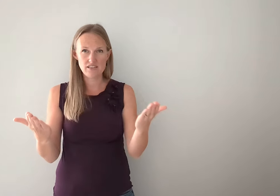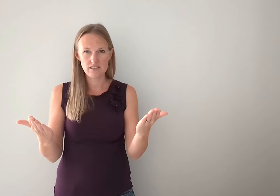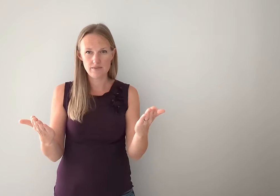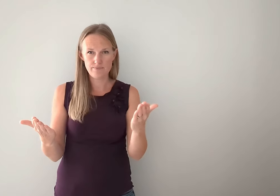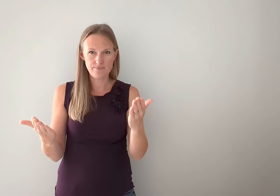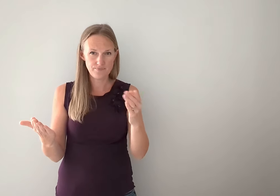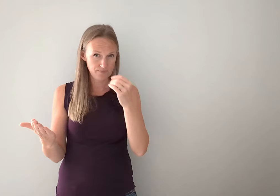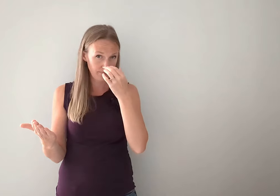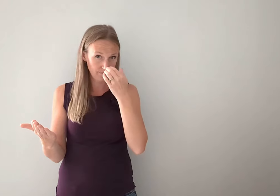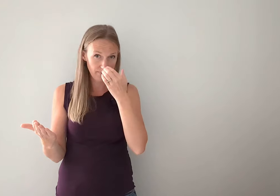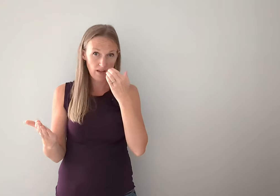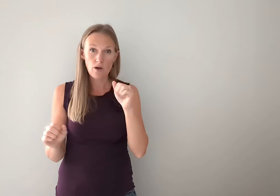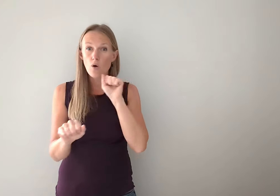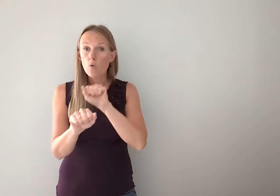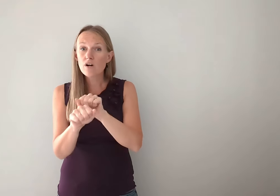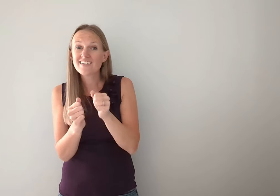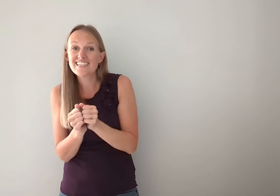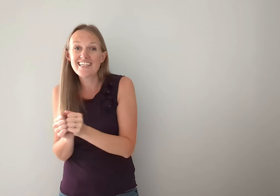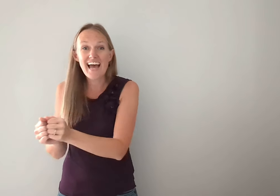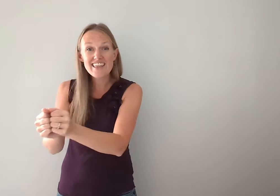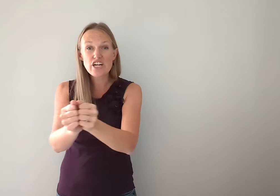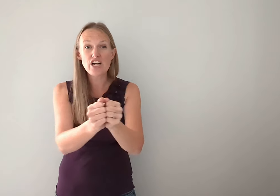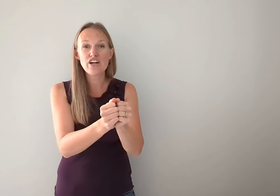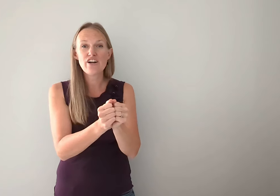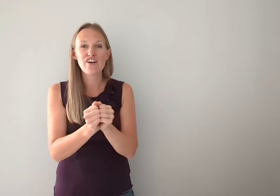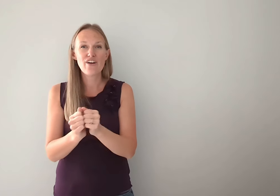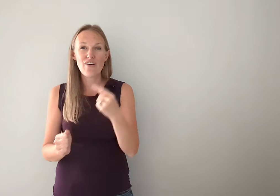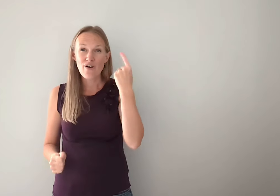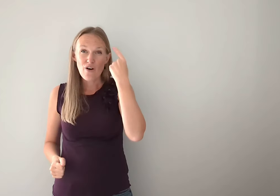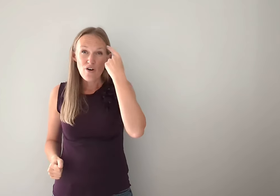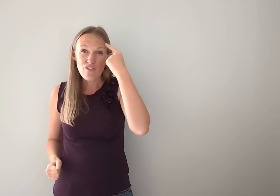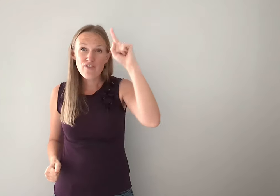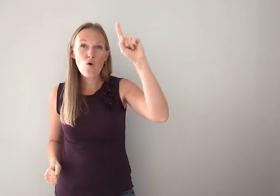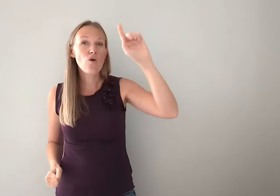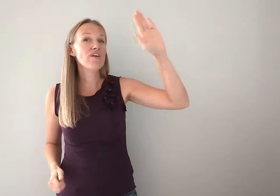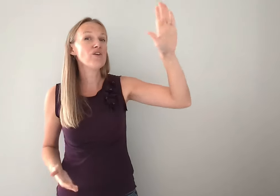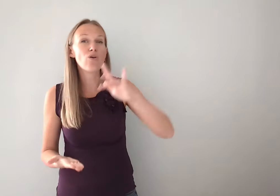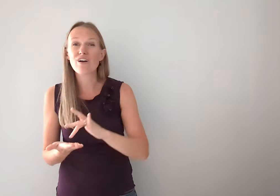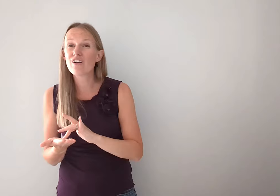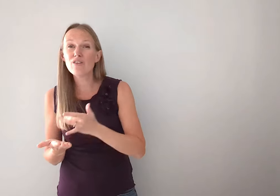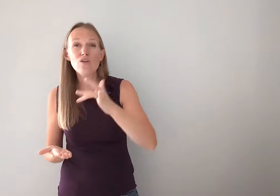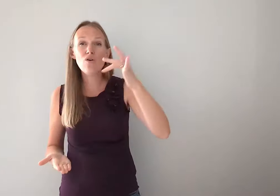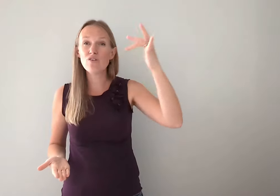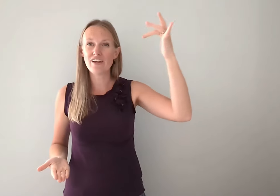work together for your glory